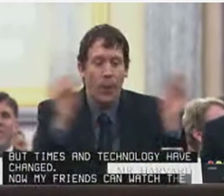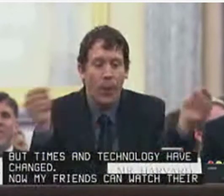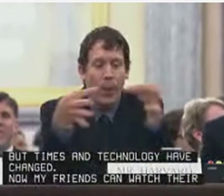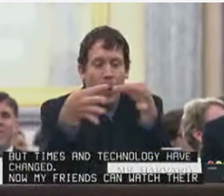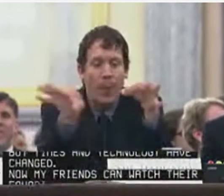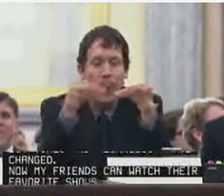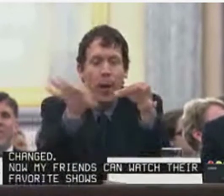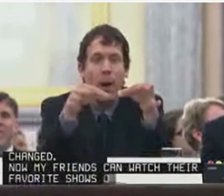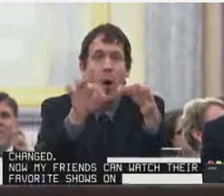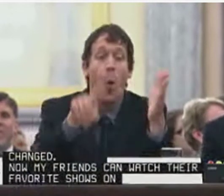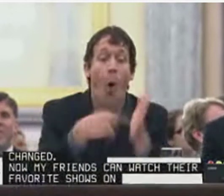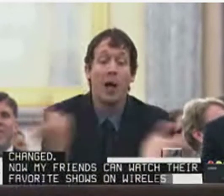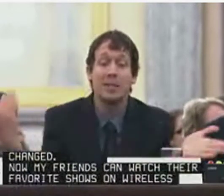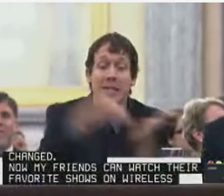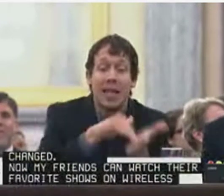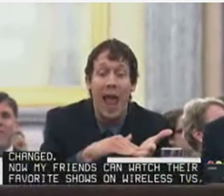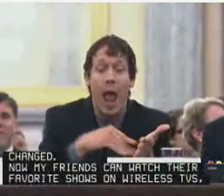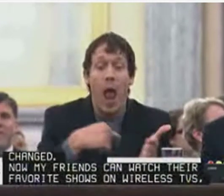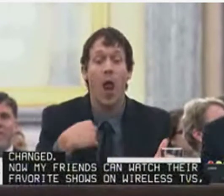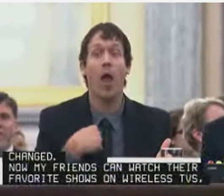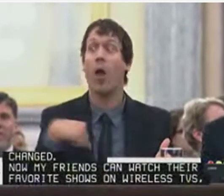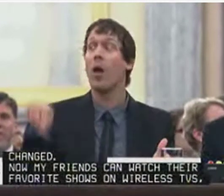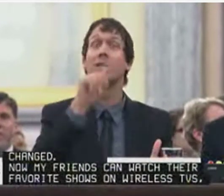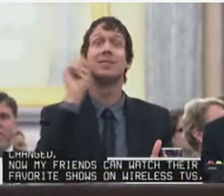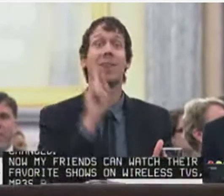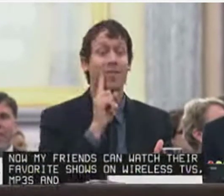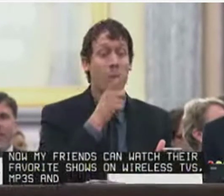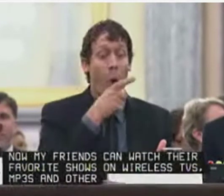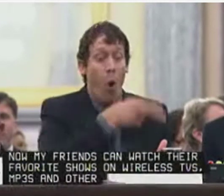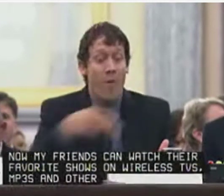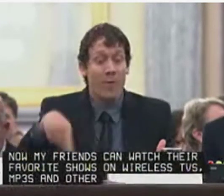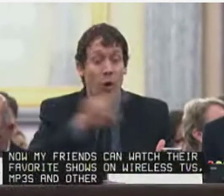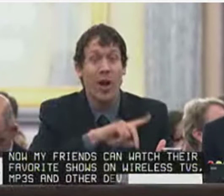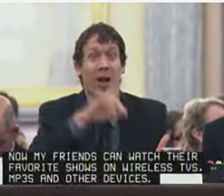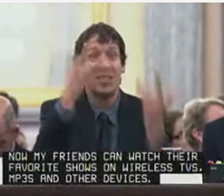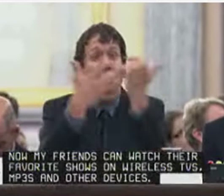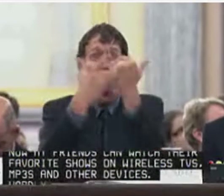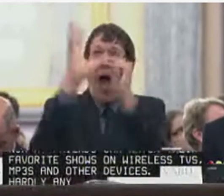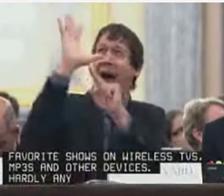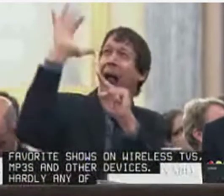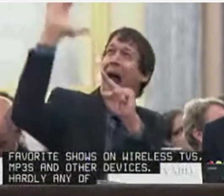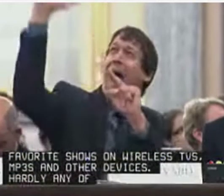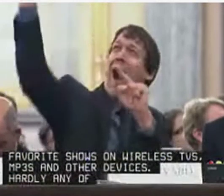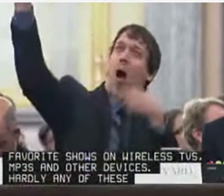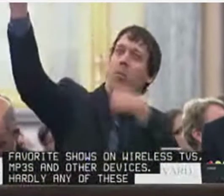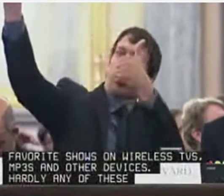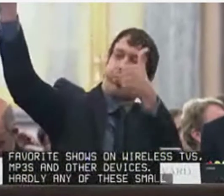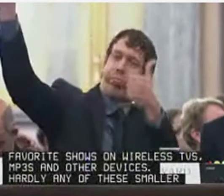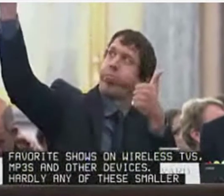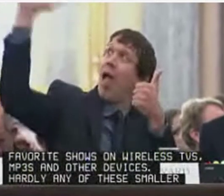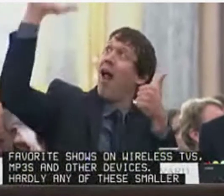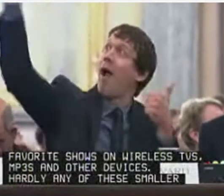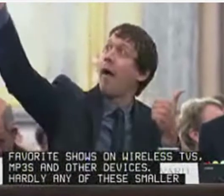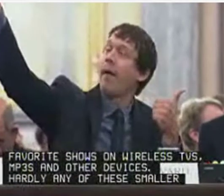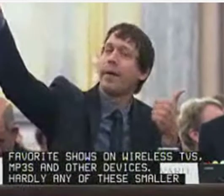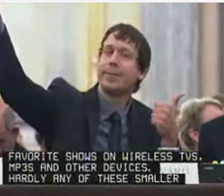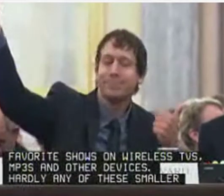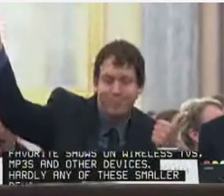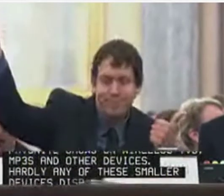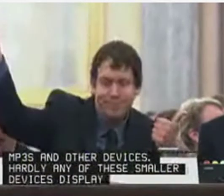MP3s, and other devices. Hardly any of these smaller devices display closed captions. Once again, I and others who are deaf or hard of hearing